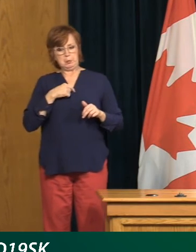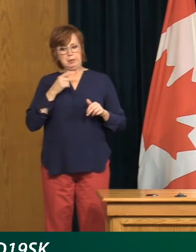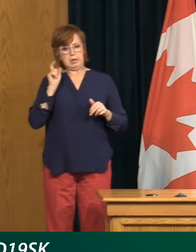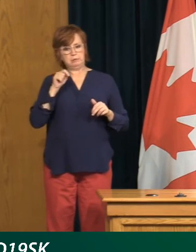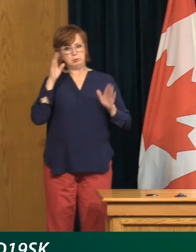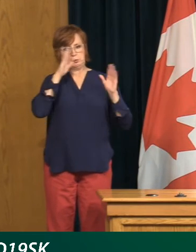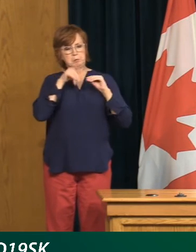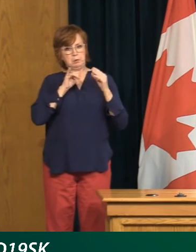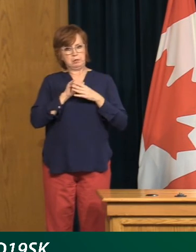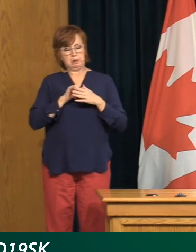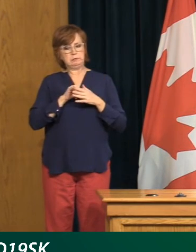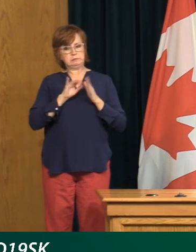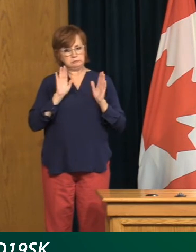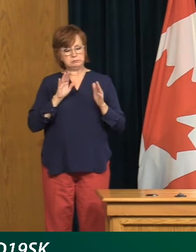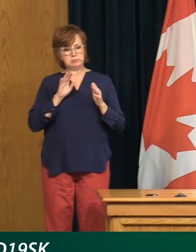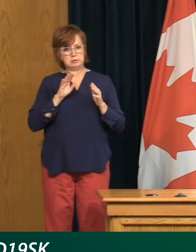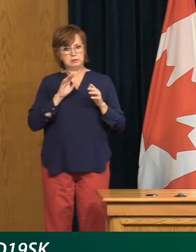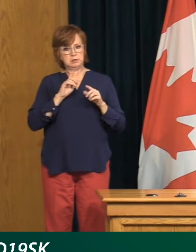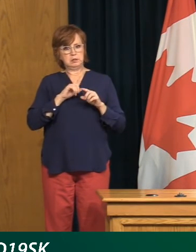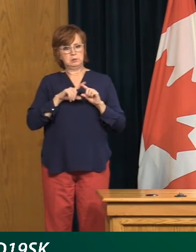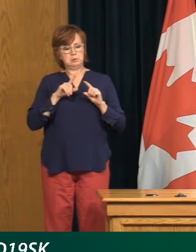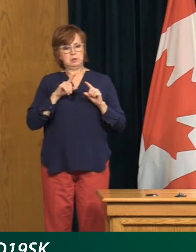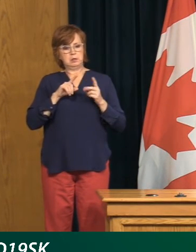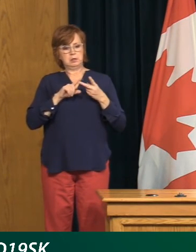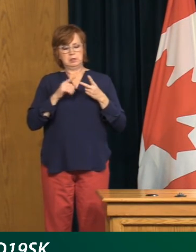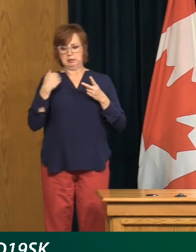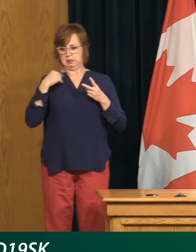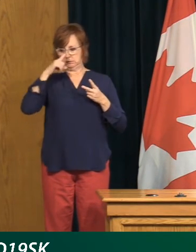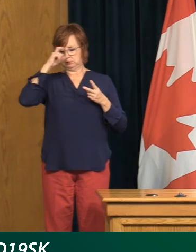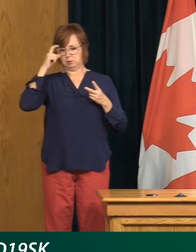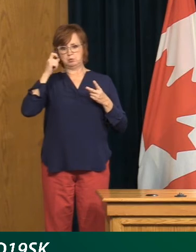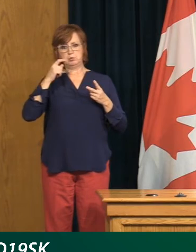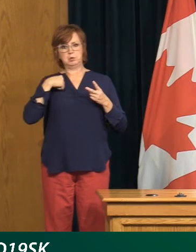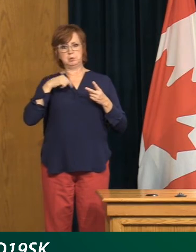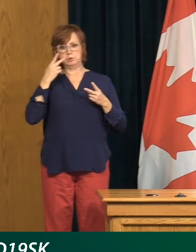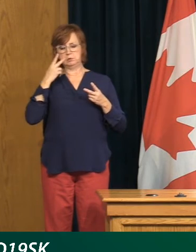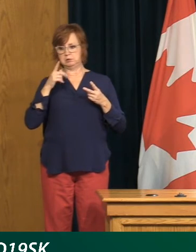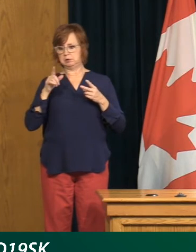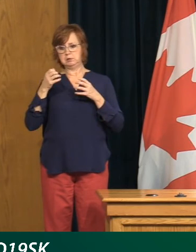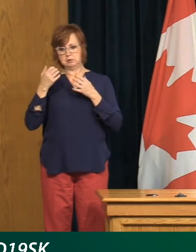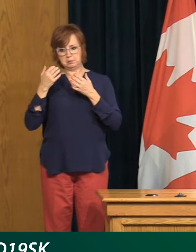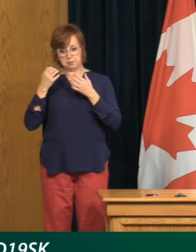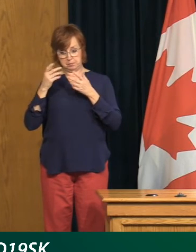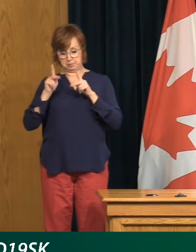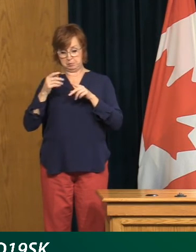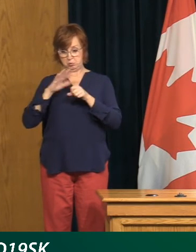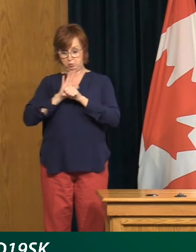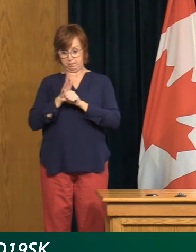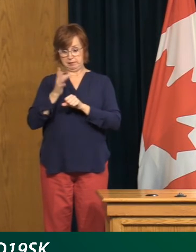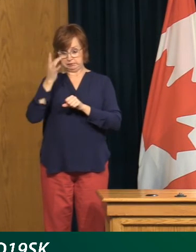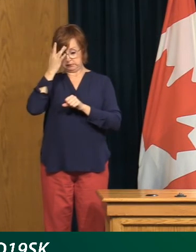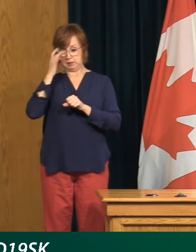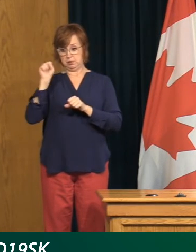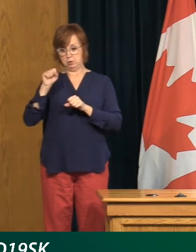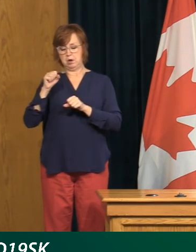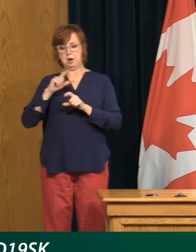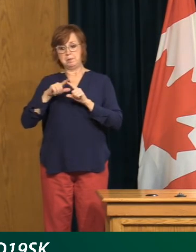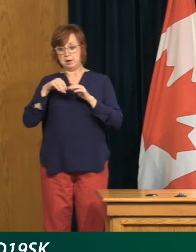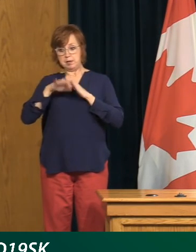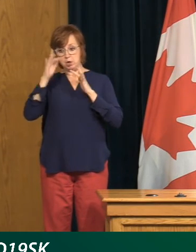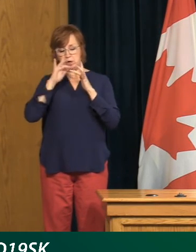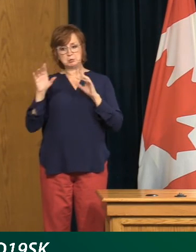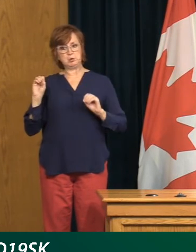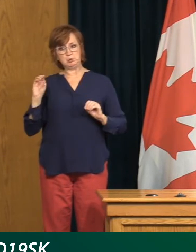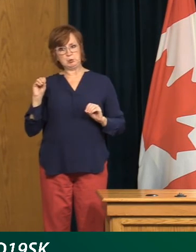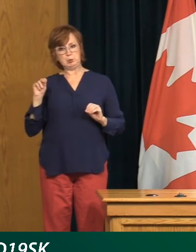hospitalizations as they grow. You over the summer, the cases we saw, many were not hospitalized. We were really fighting the battle in the community, but it's really